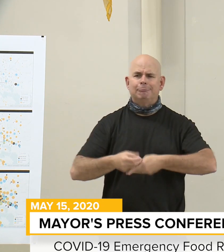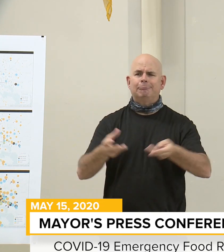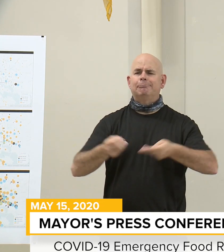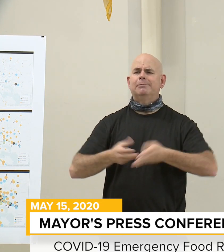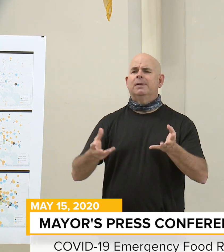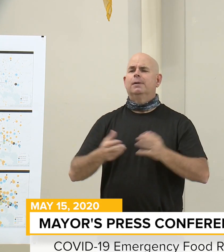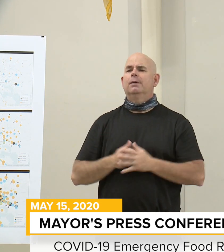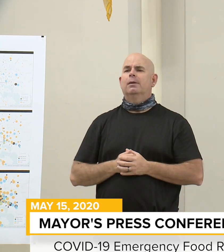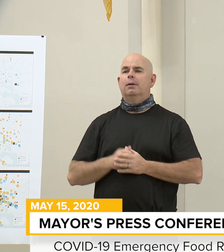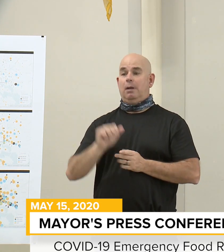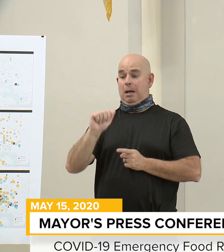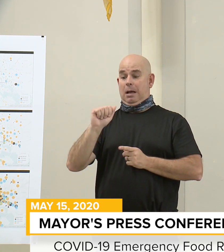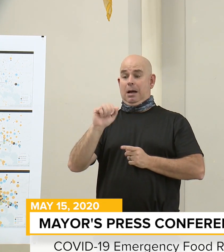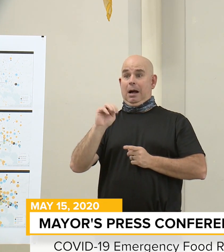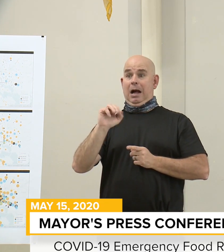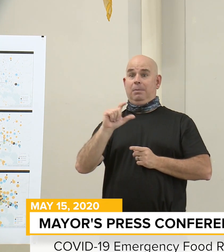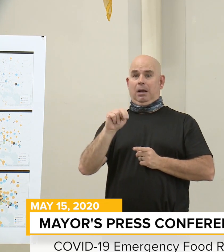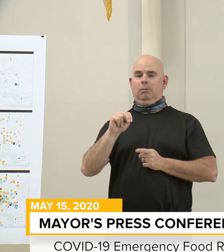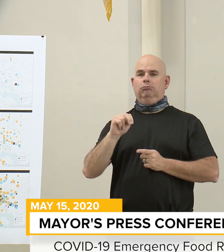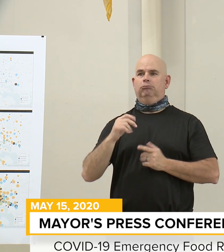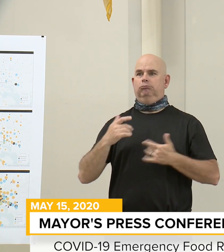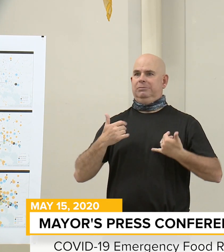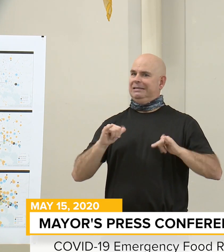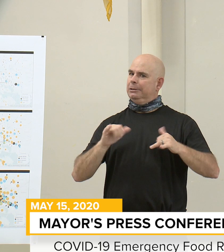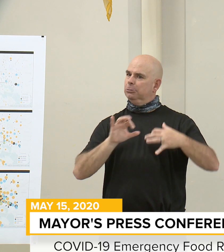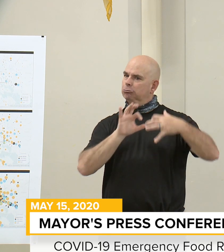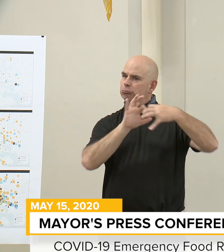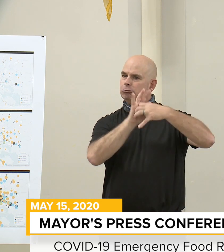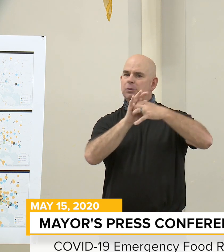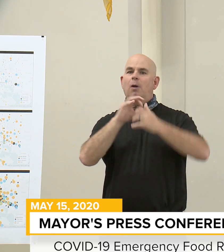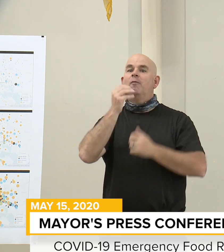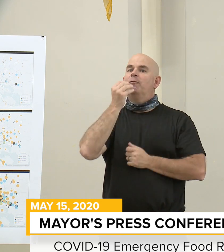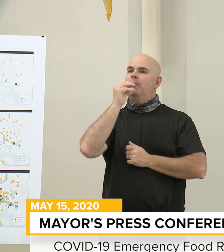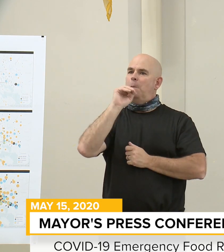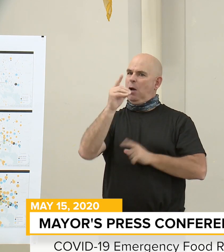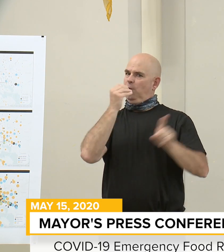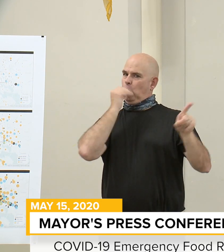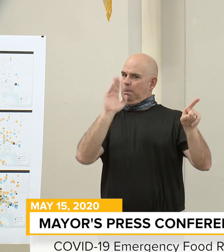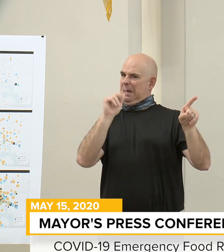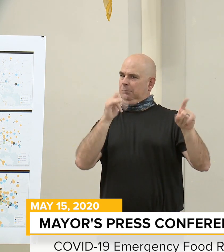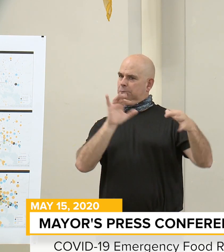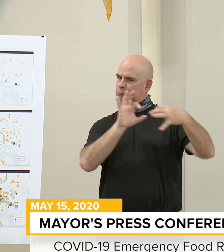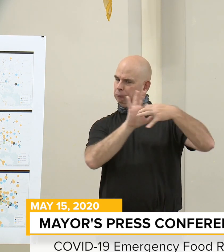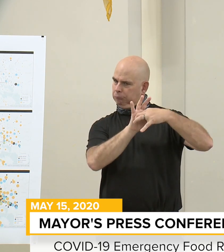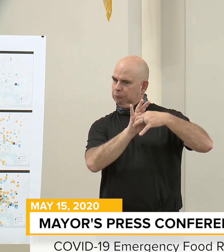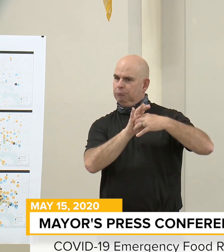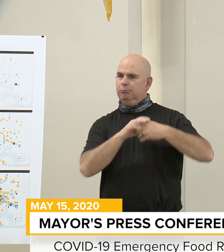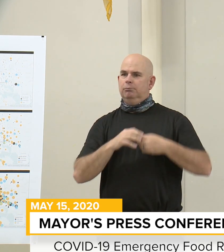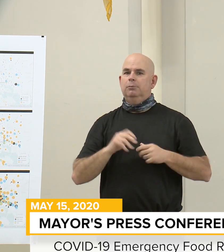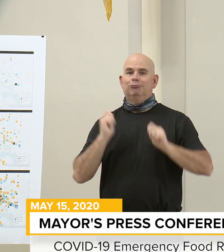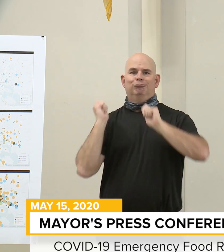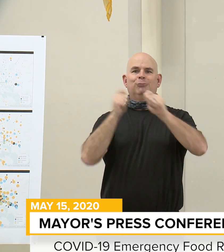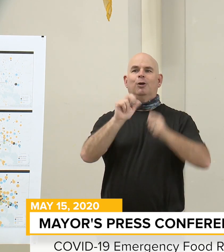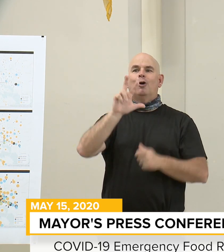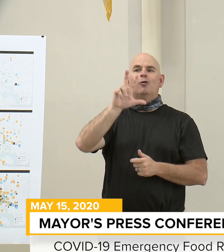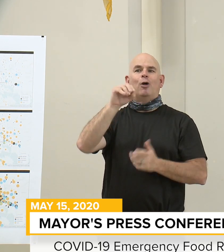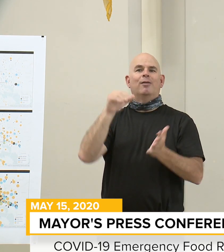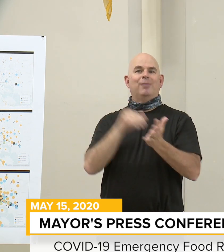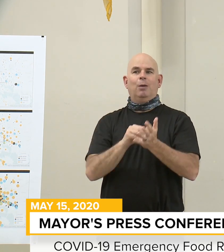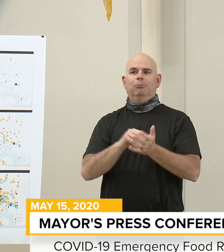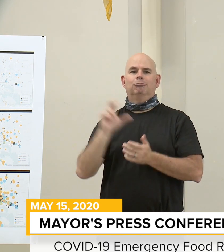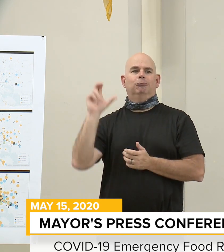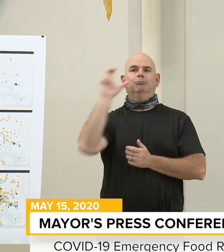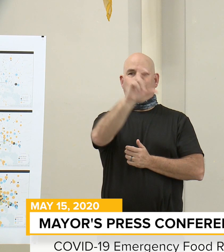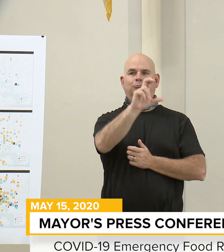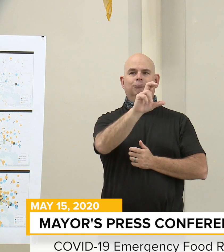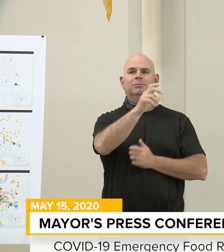relationship we've built with the Maryland Food Bank, from our $30,000 donation to support their food pantries and schools,